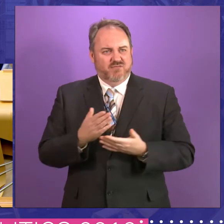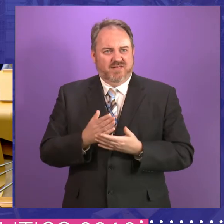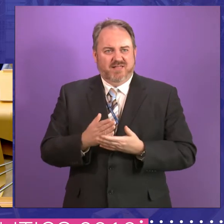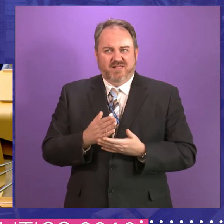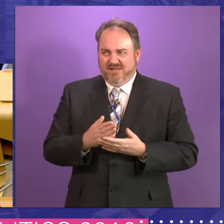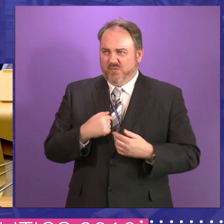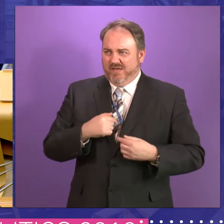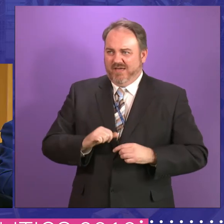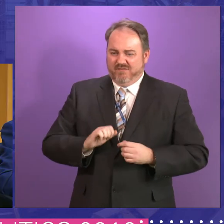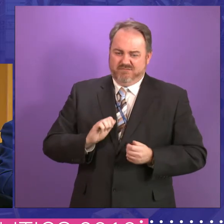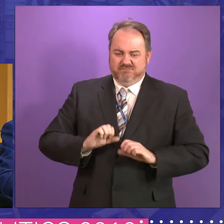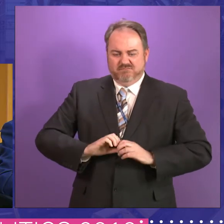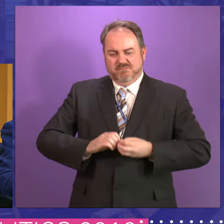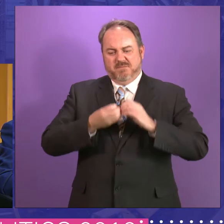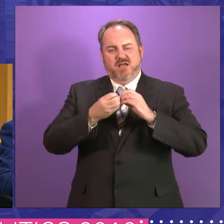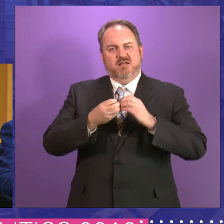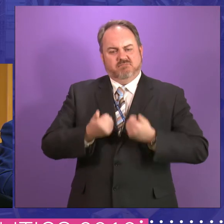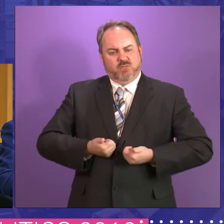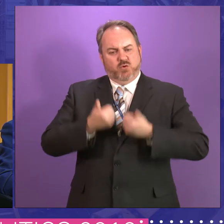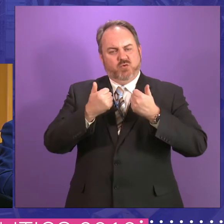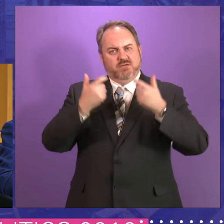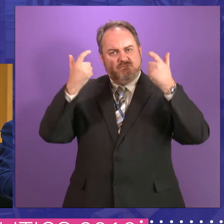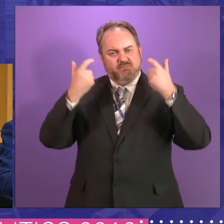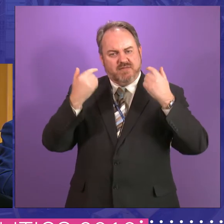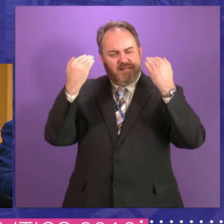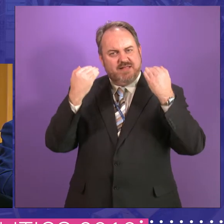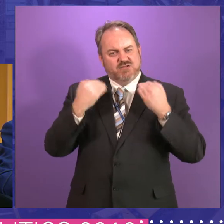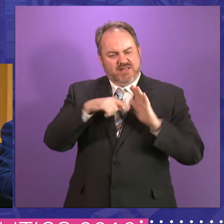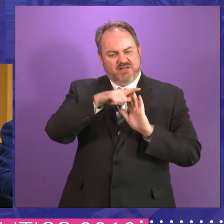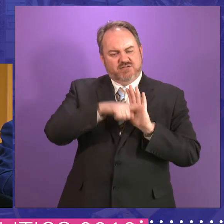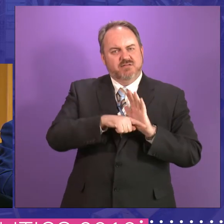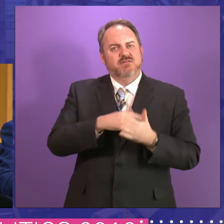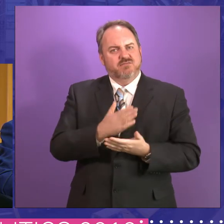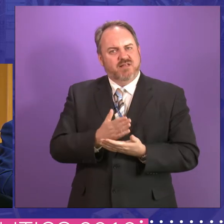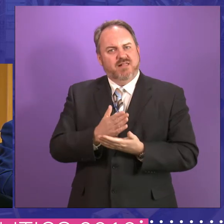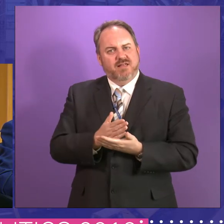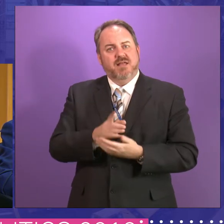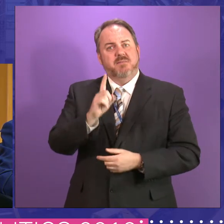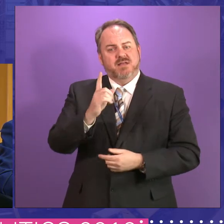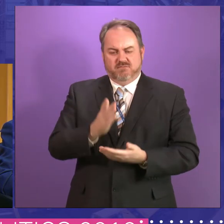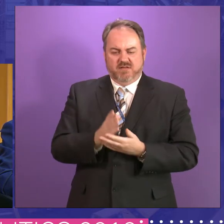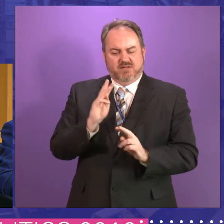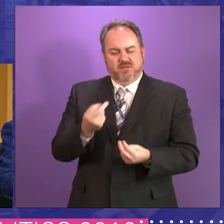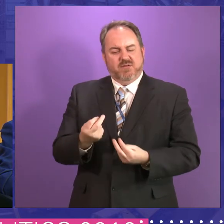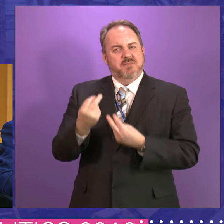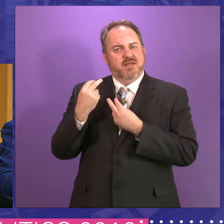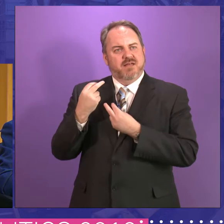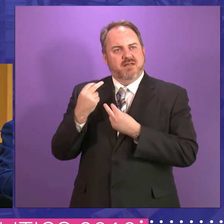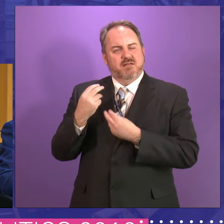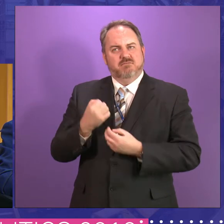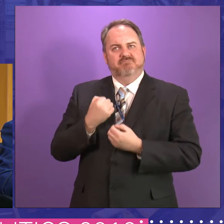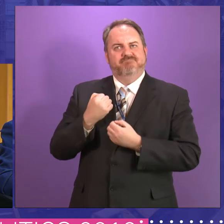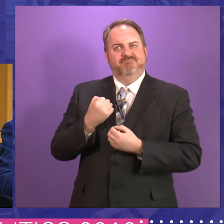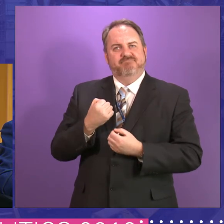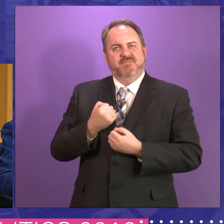passed in here. And, um, I do think, um, that the governments that we have had